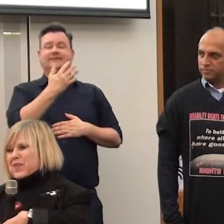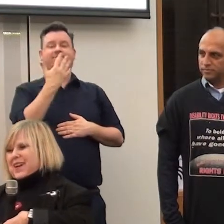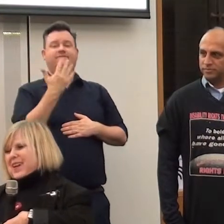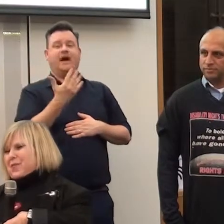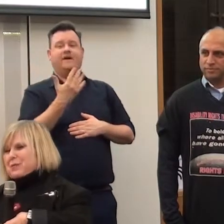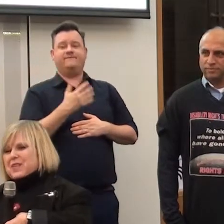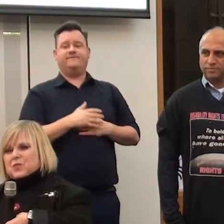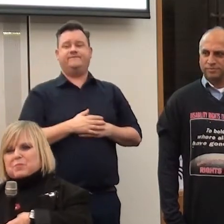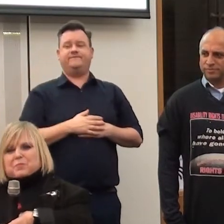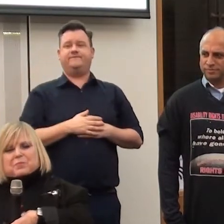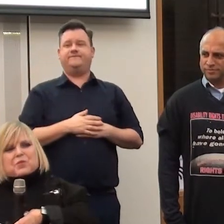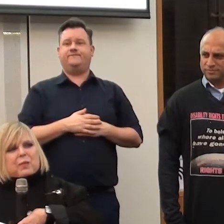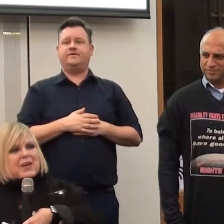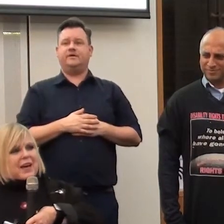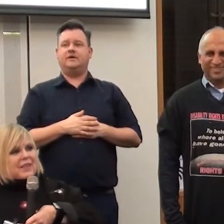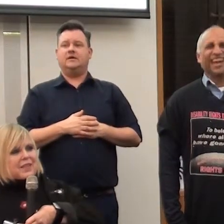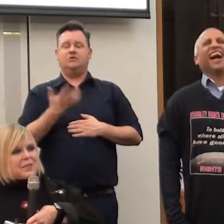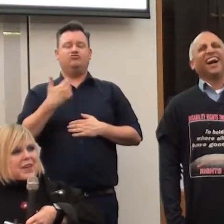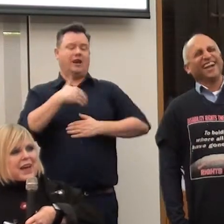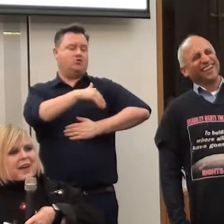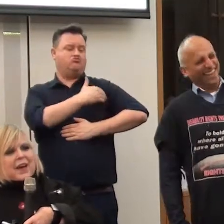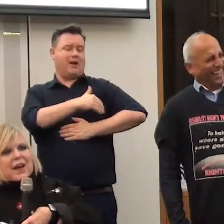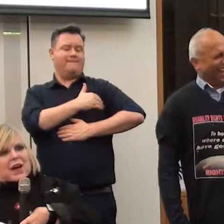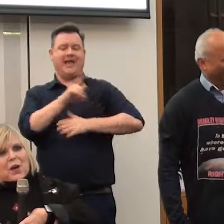95, yeah, I know. It was such a crappy act.